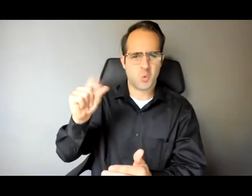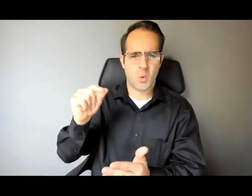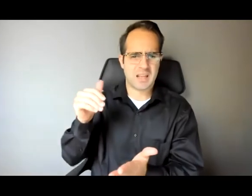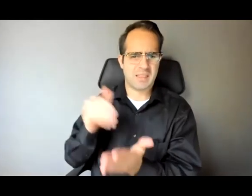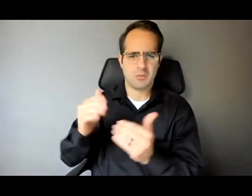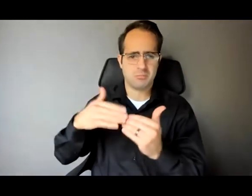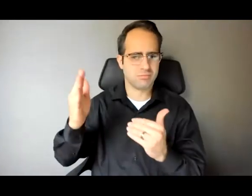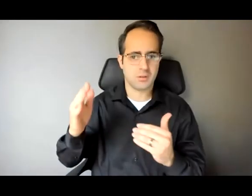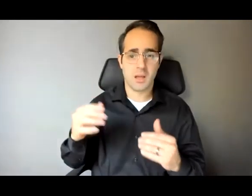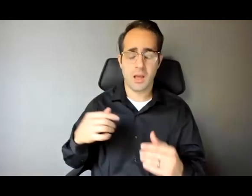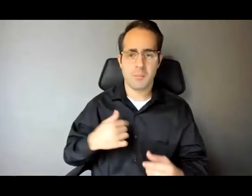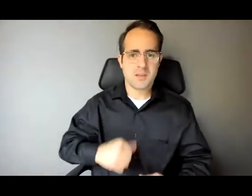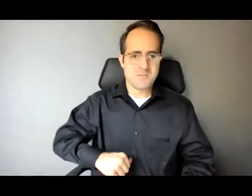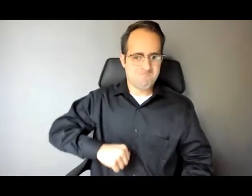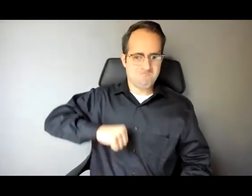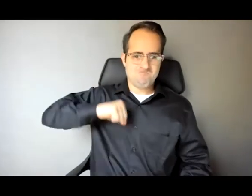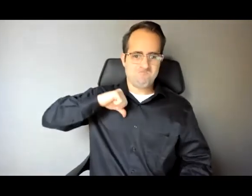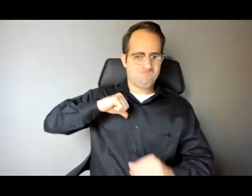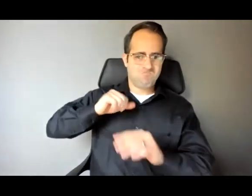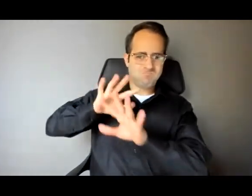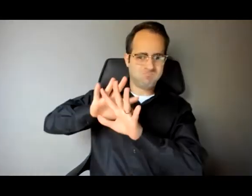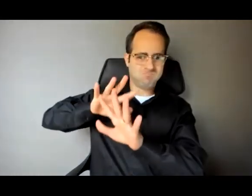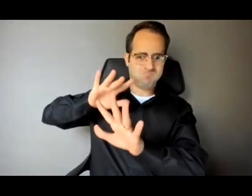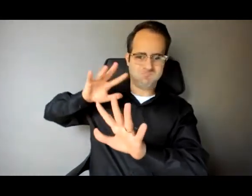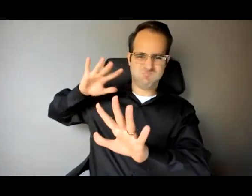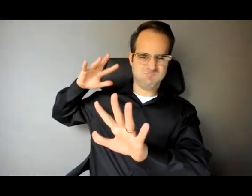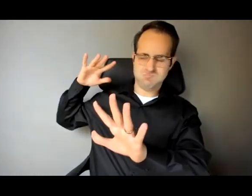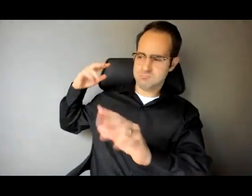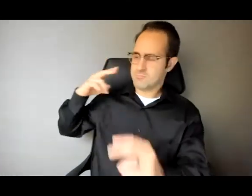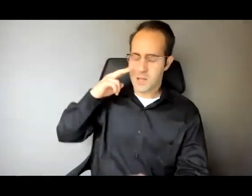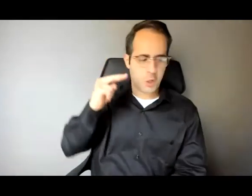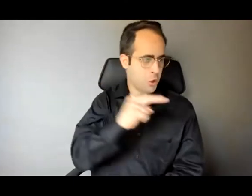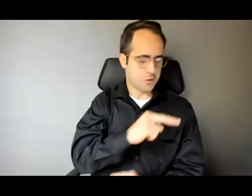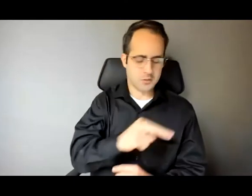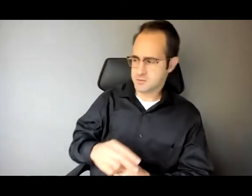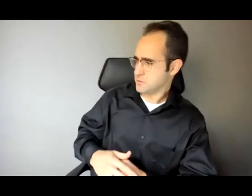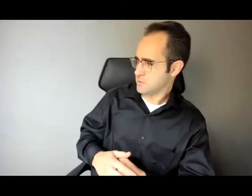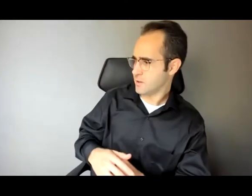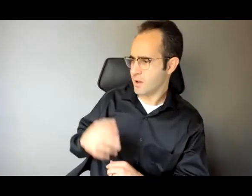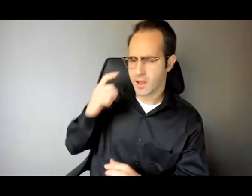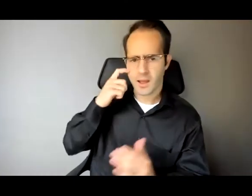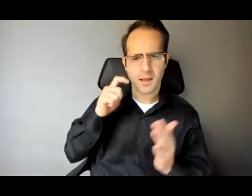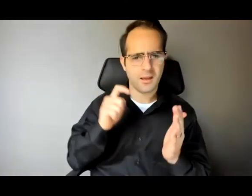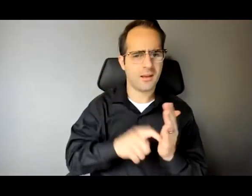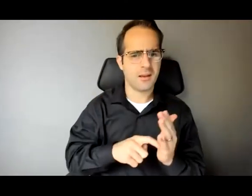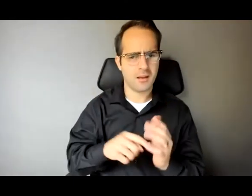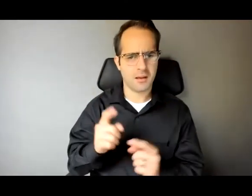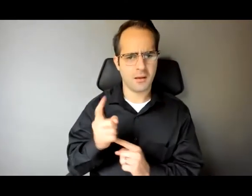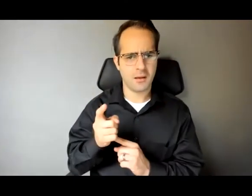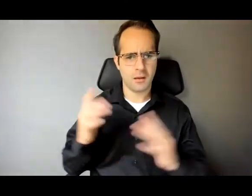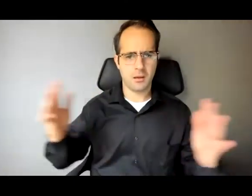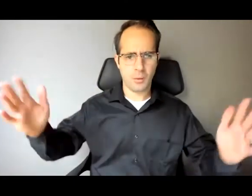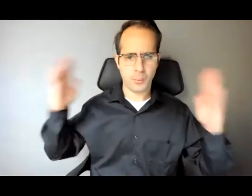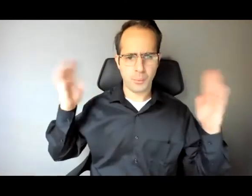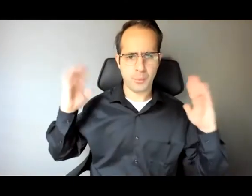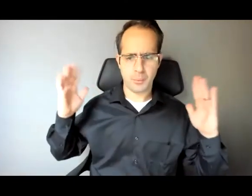issues that were so important and then for a minute I looked to my left and I looked to my right and I noticed that I was flanked by about 10